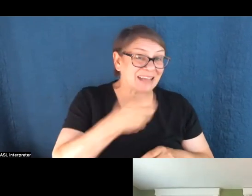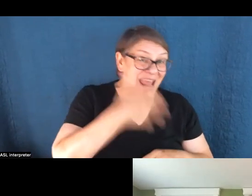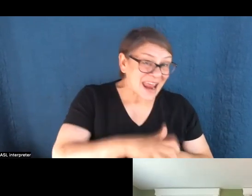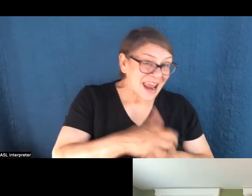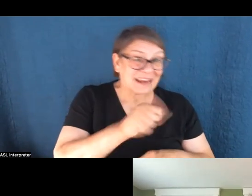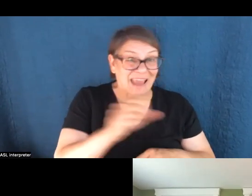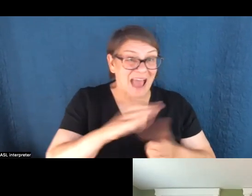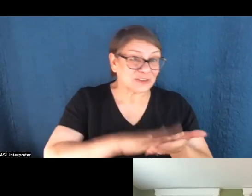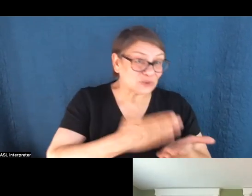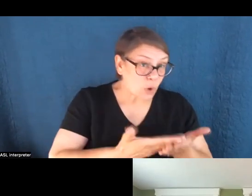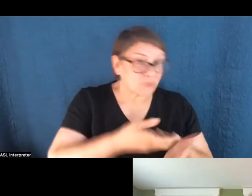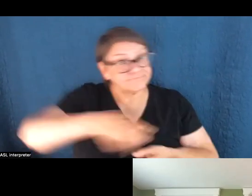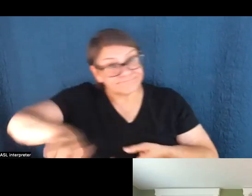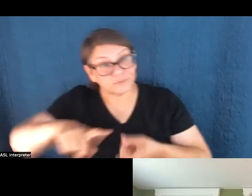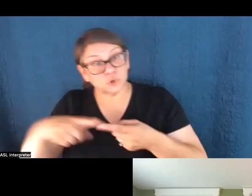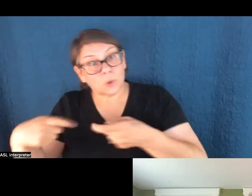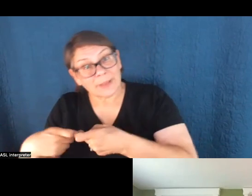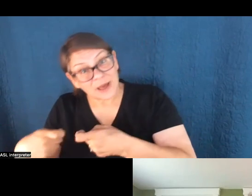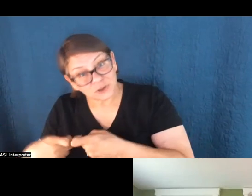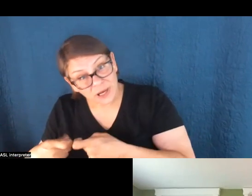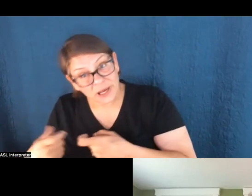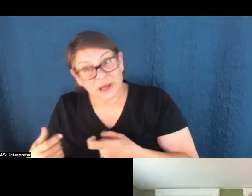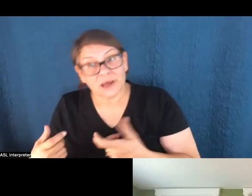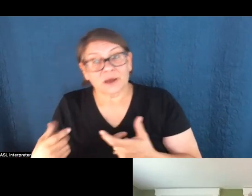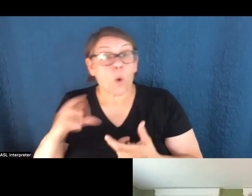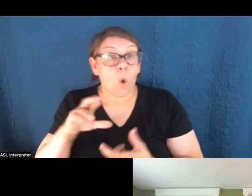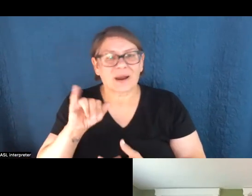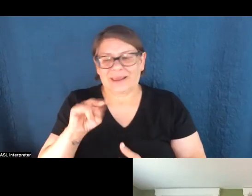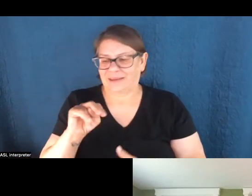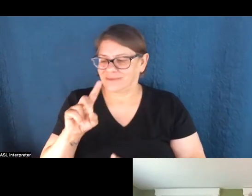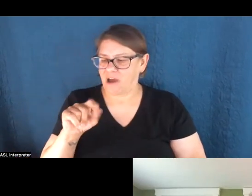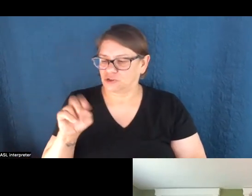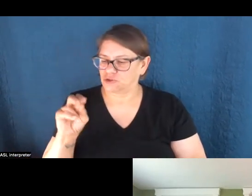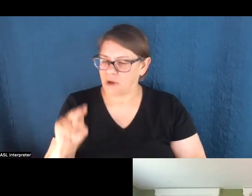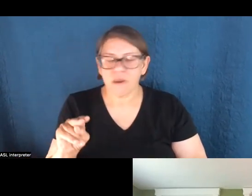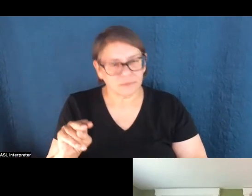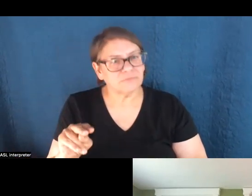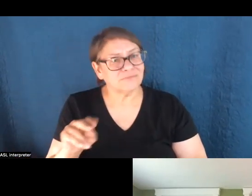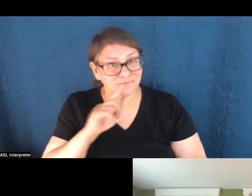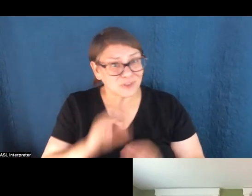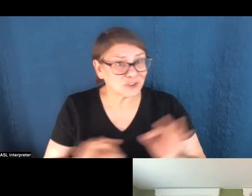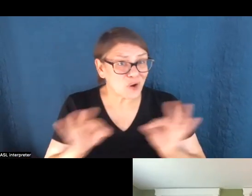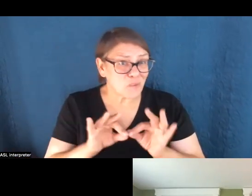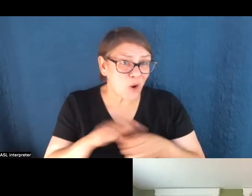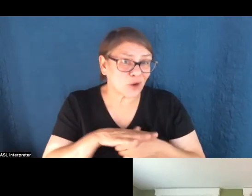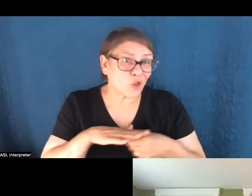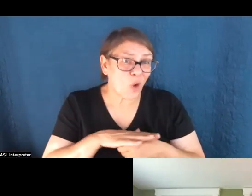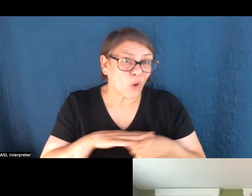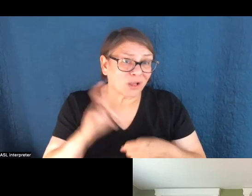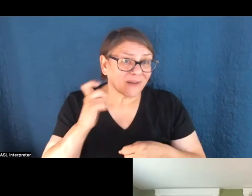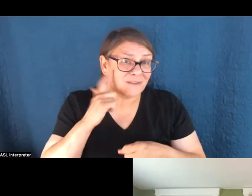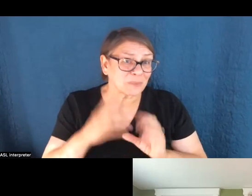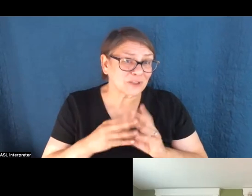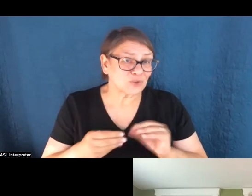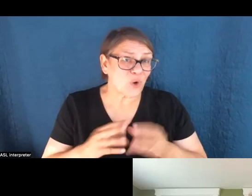contribute to climate change to, you know, cleaner electric or induction stoves? These are, these are really important and vital local news and local government stories.